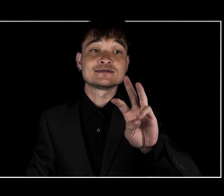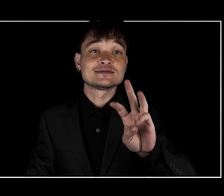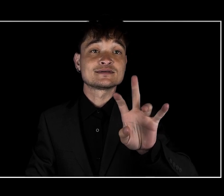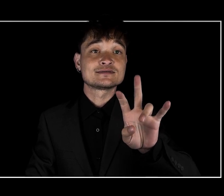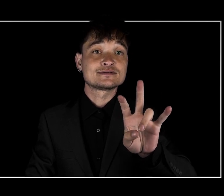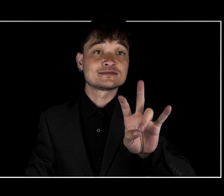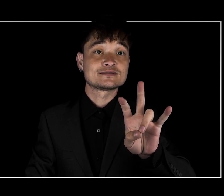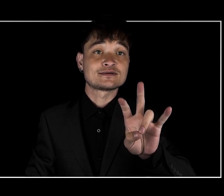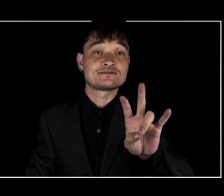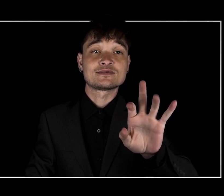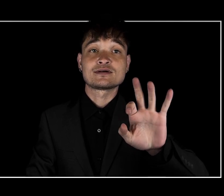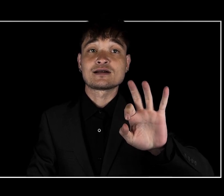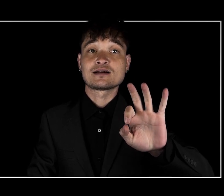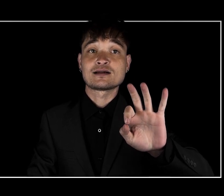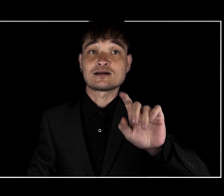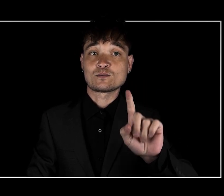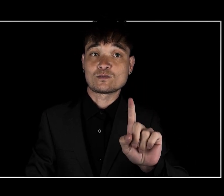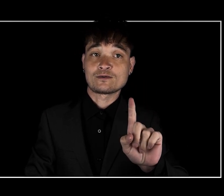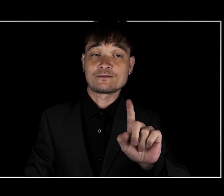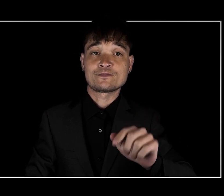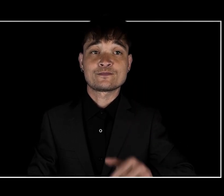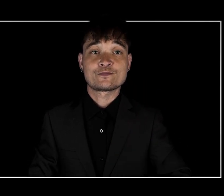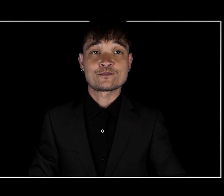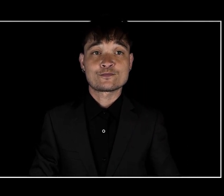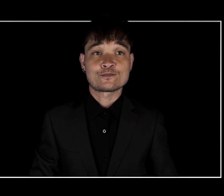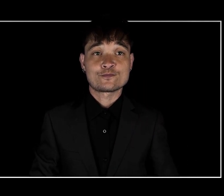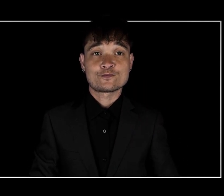-6791.